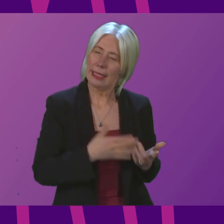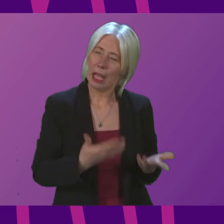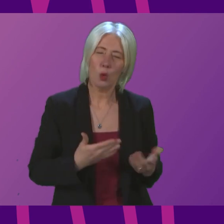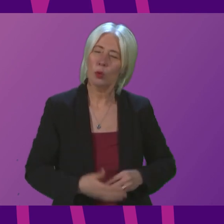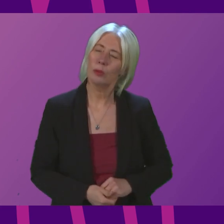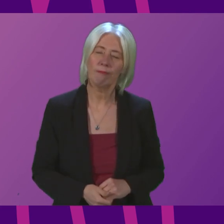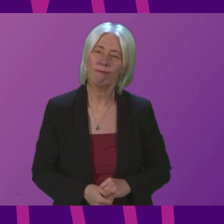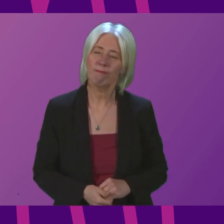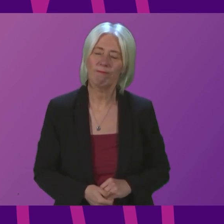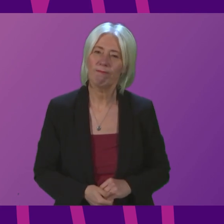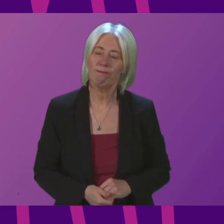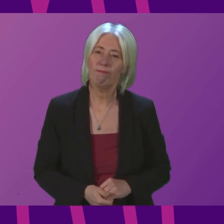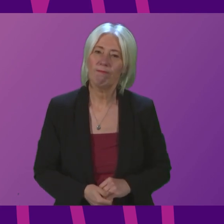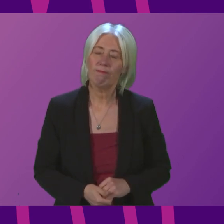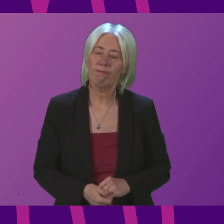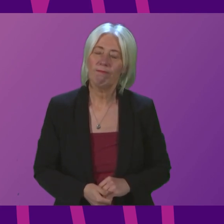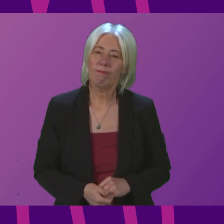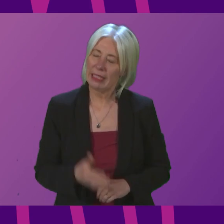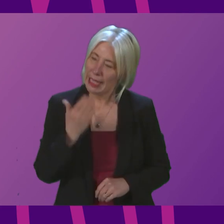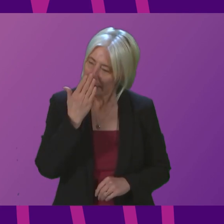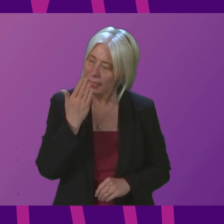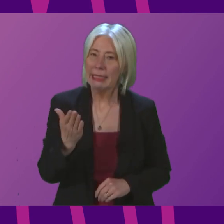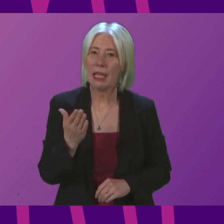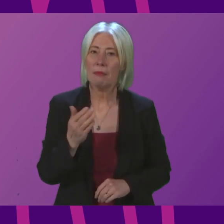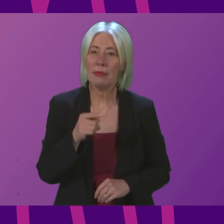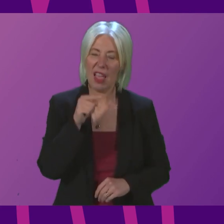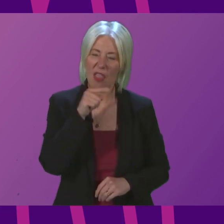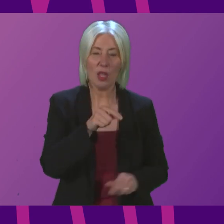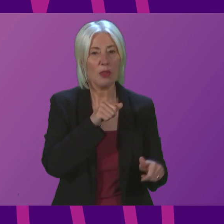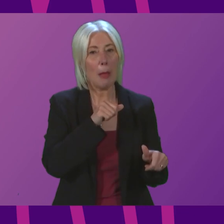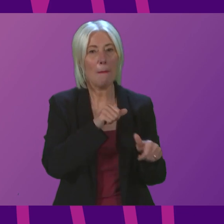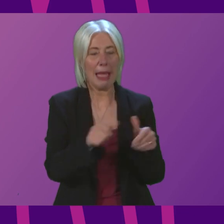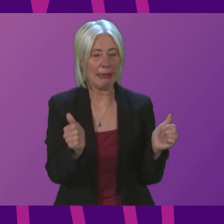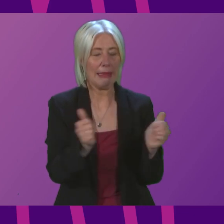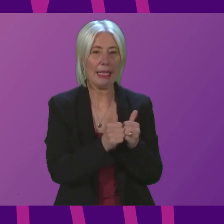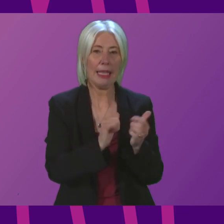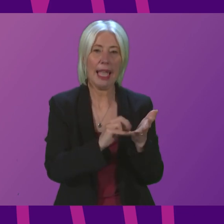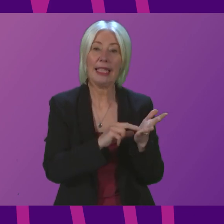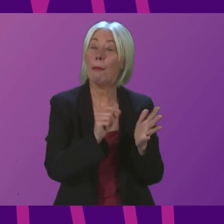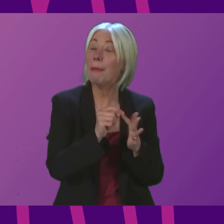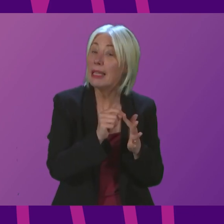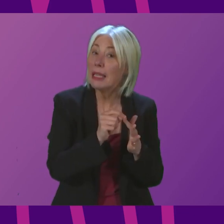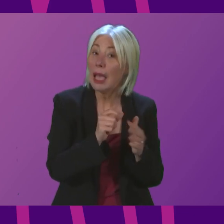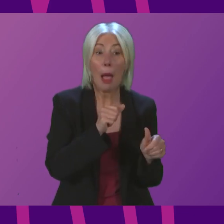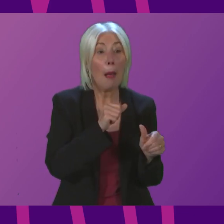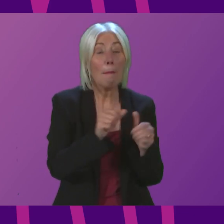Because it seems it seems this was the best deal for the SNP not the best deal for Scotland. And